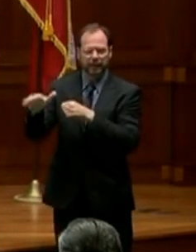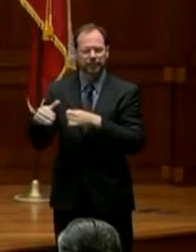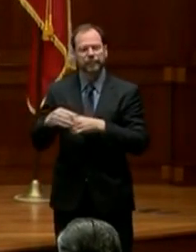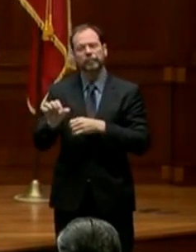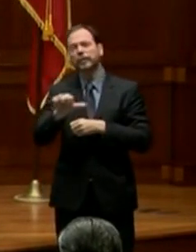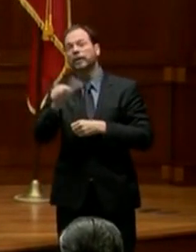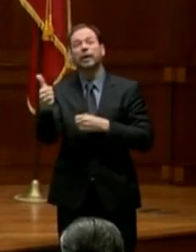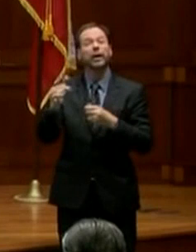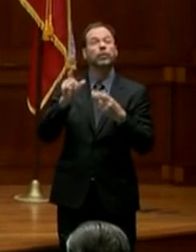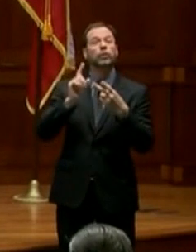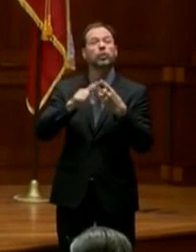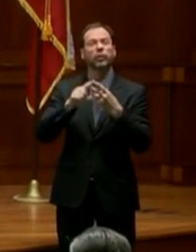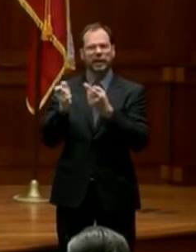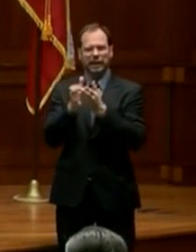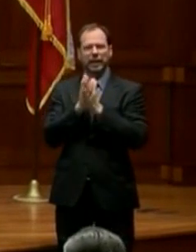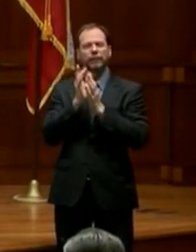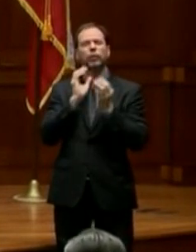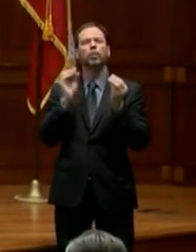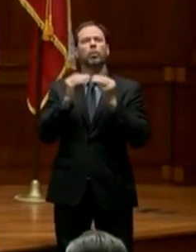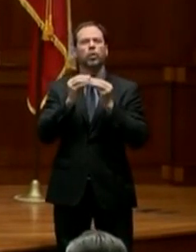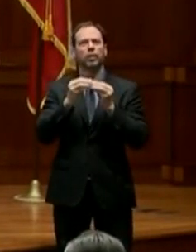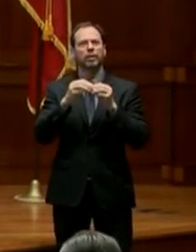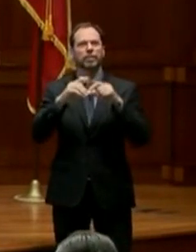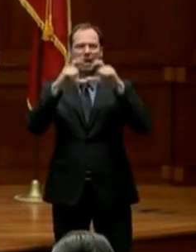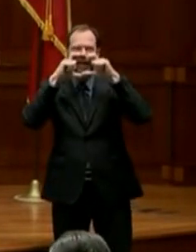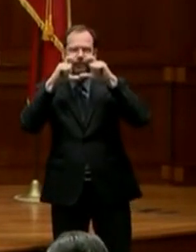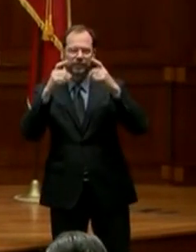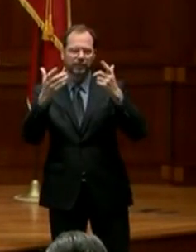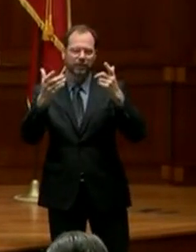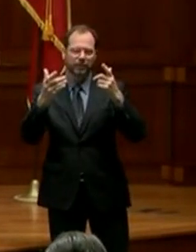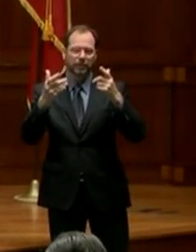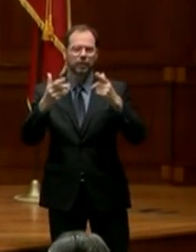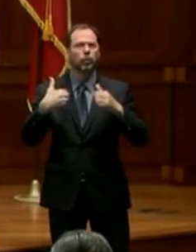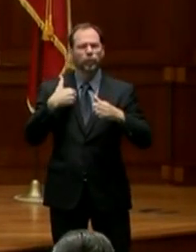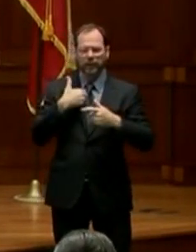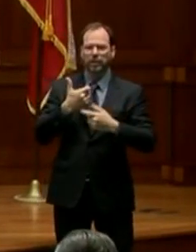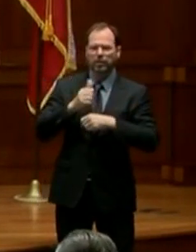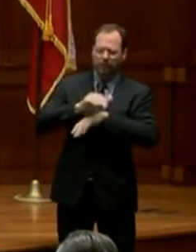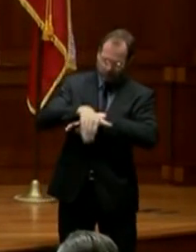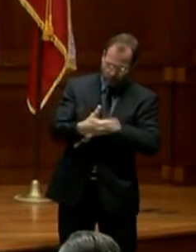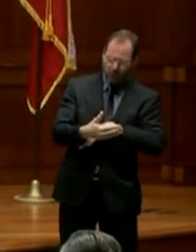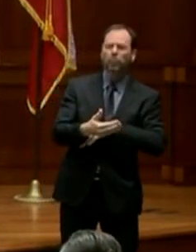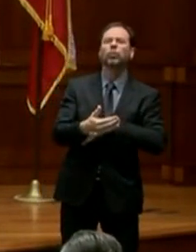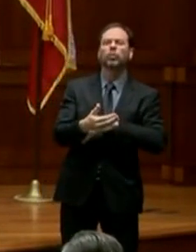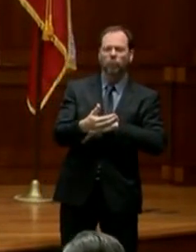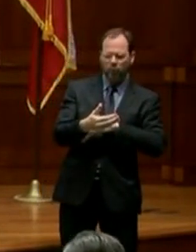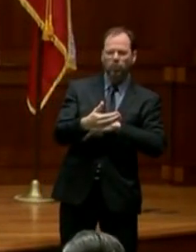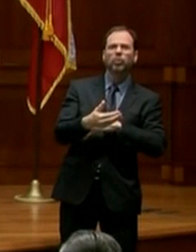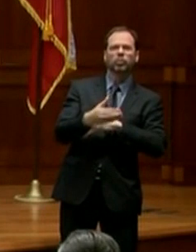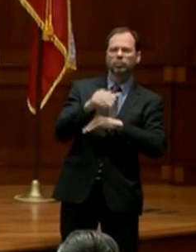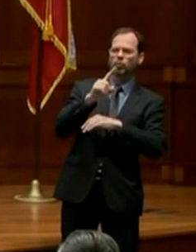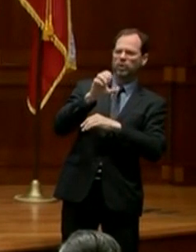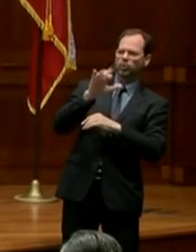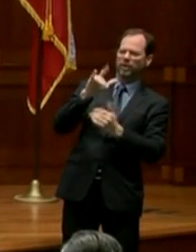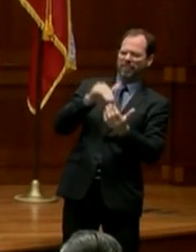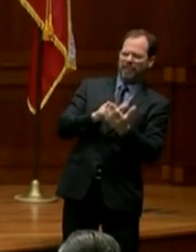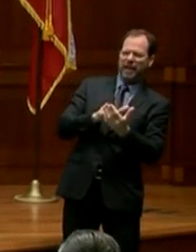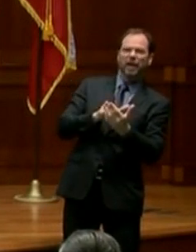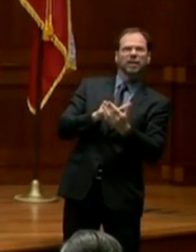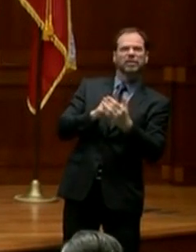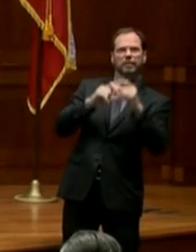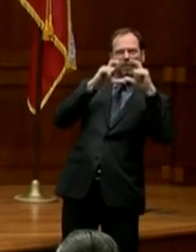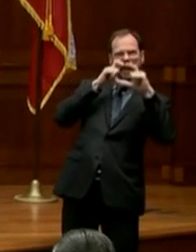was a request for more masks, and we overnighted to them 125,000 masks to help them